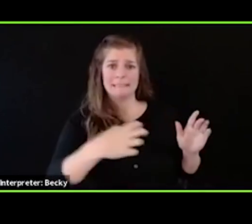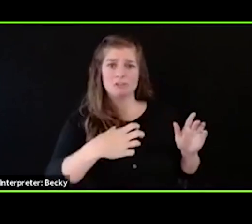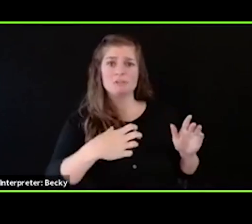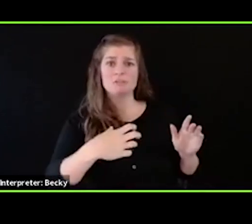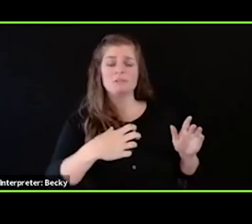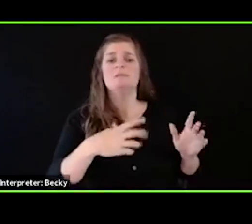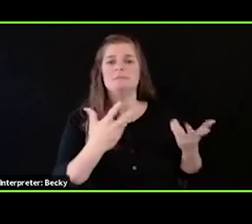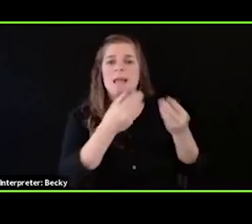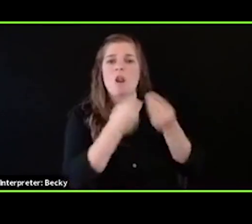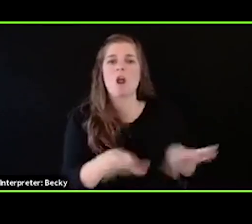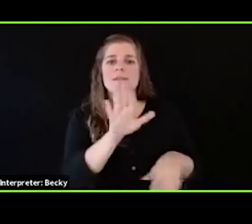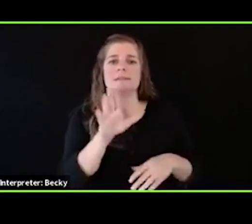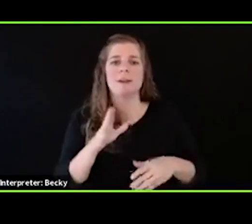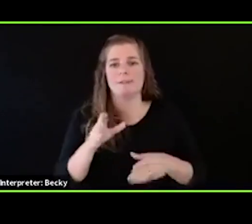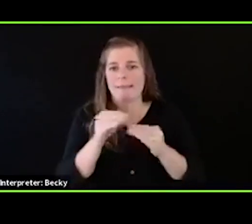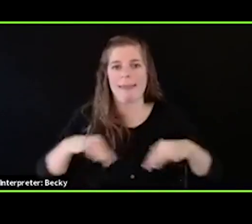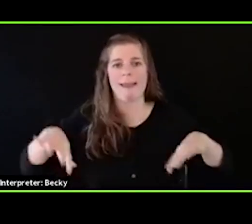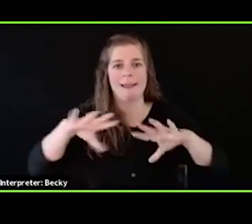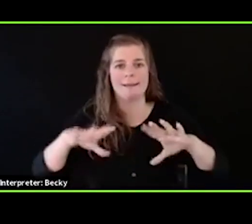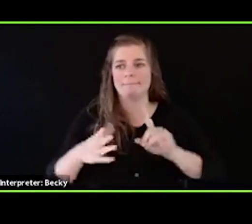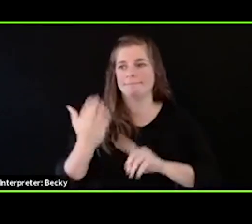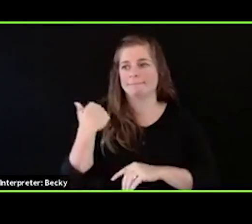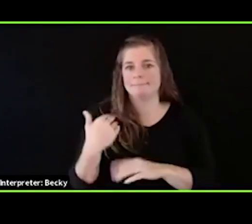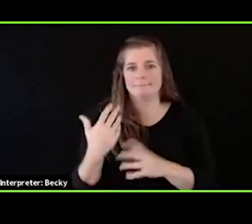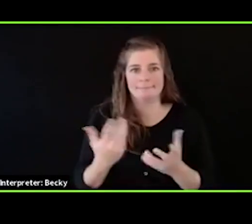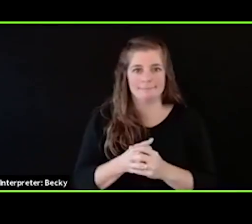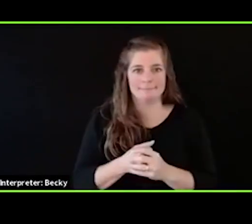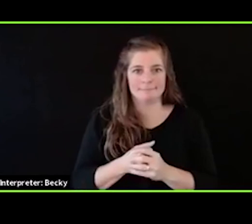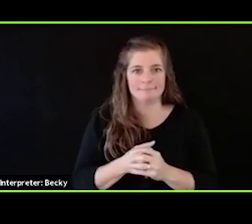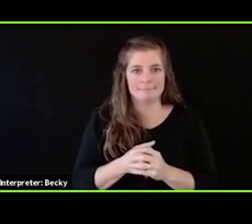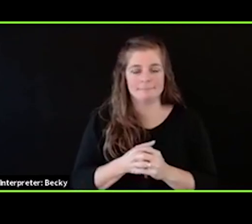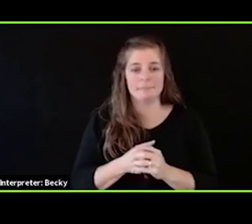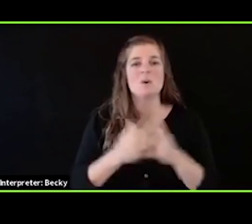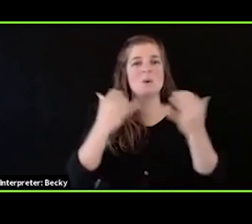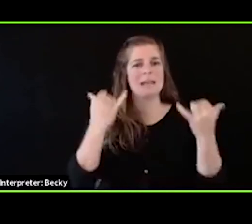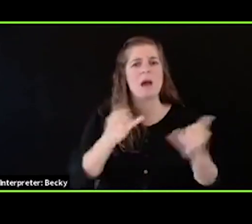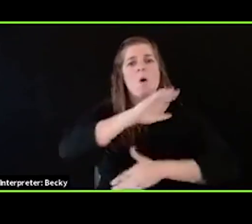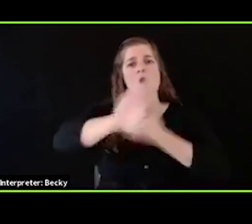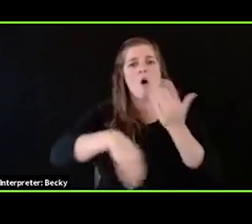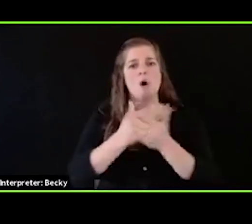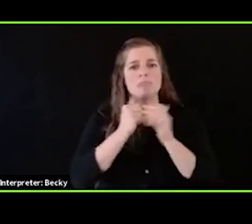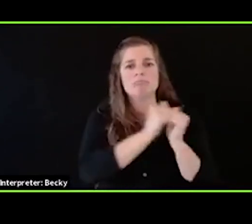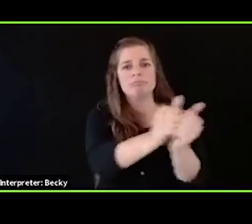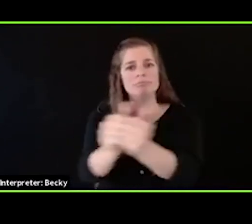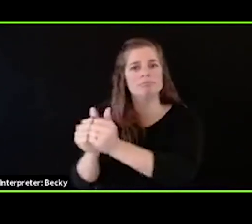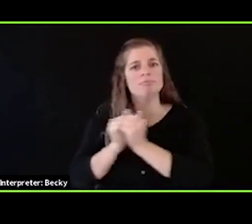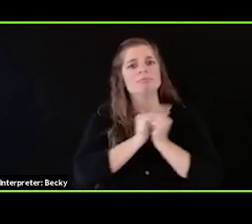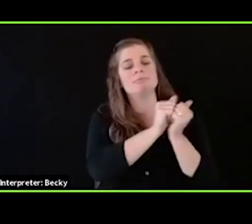2012. So let's take a breath together as we acknowledge this cruel,